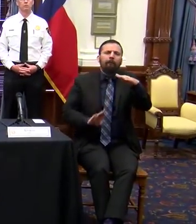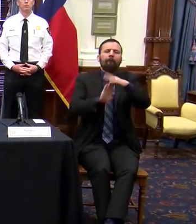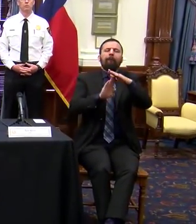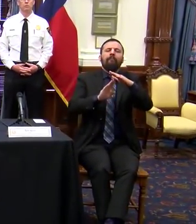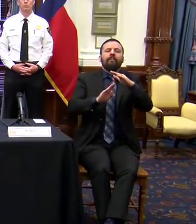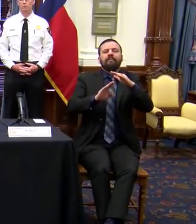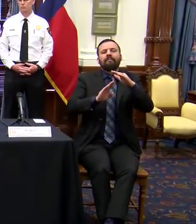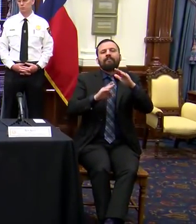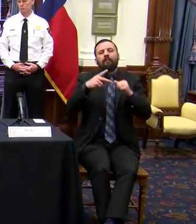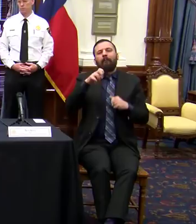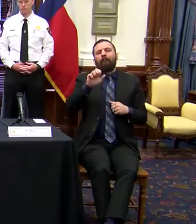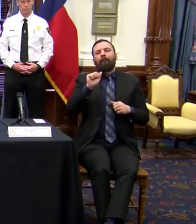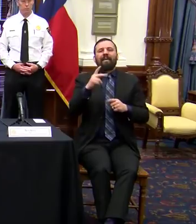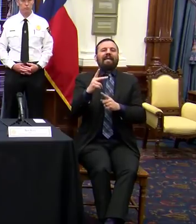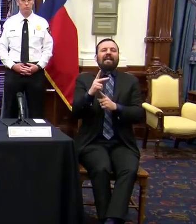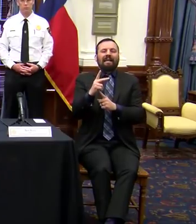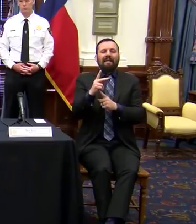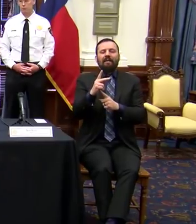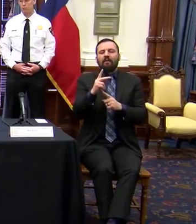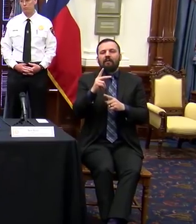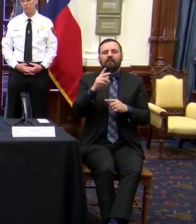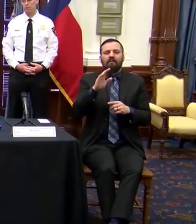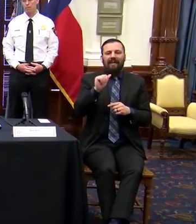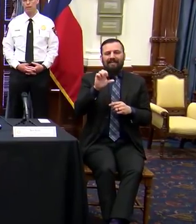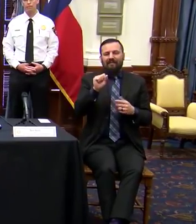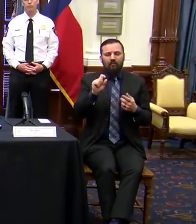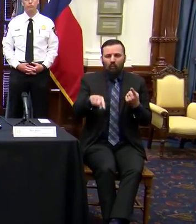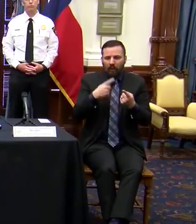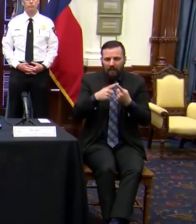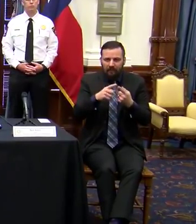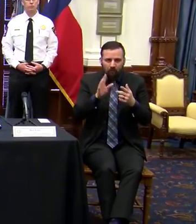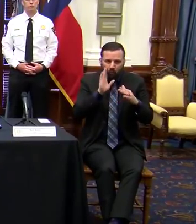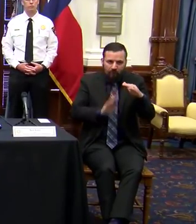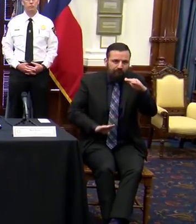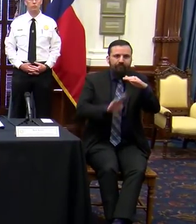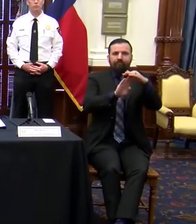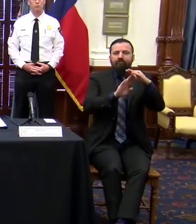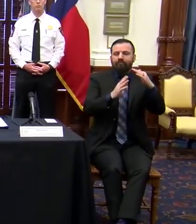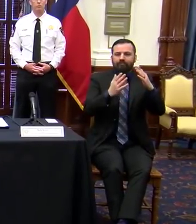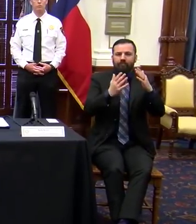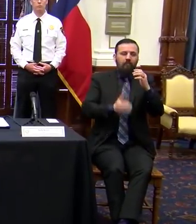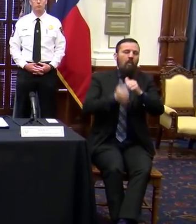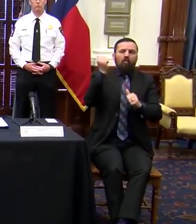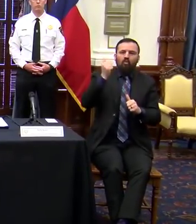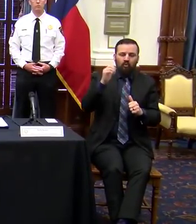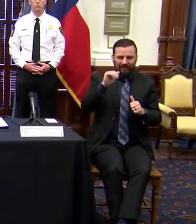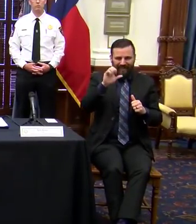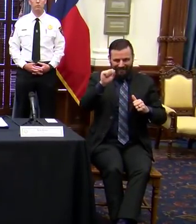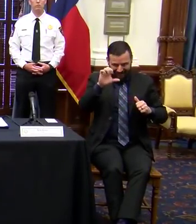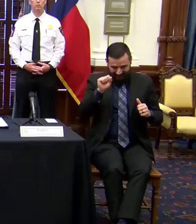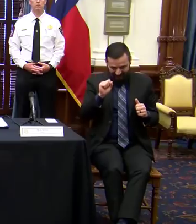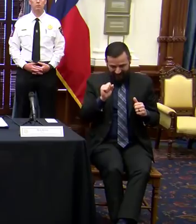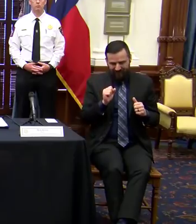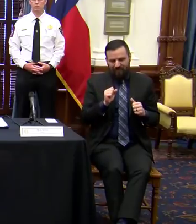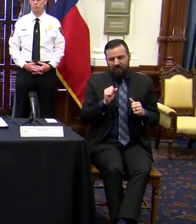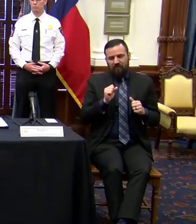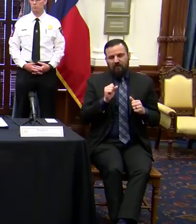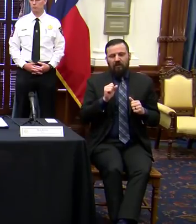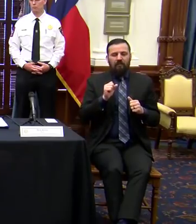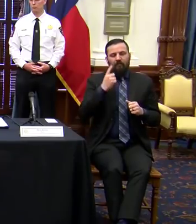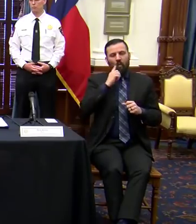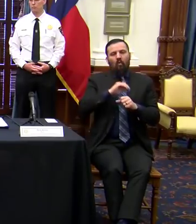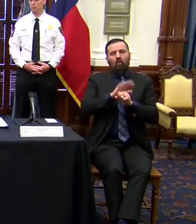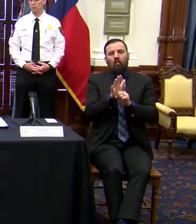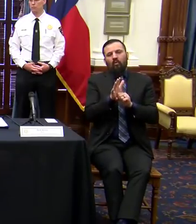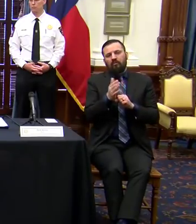Well, I'm going leave that to Dr. Hellerstedt. The question is, when do we believe will be the peak of coronavirus